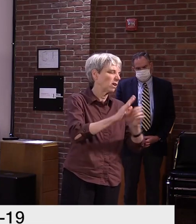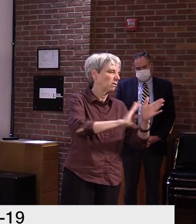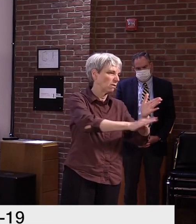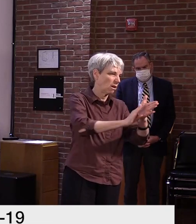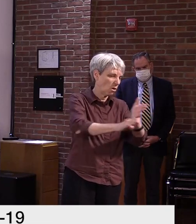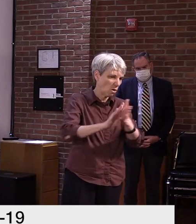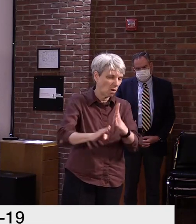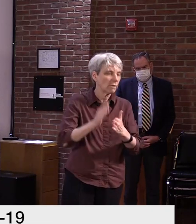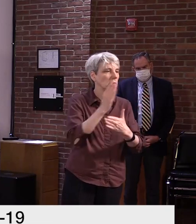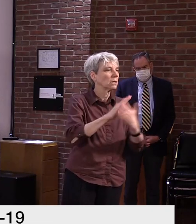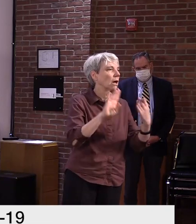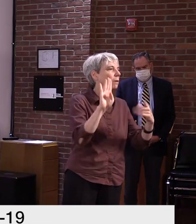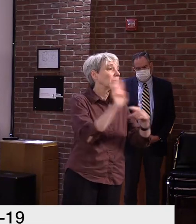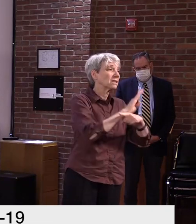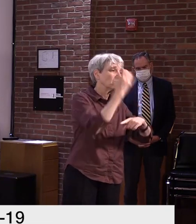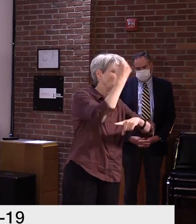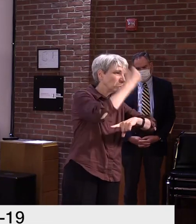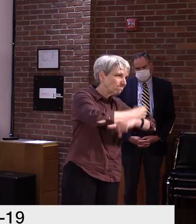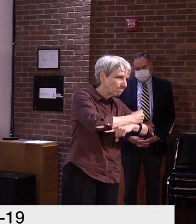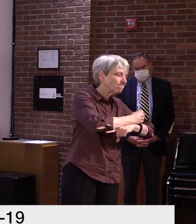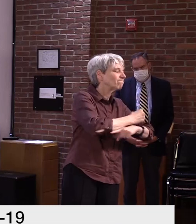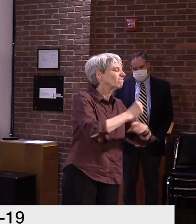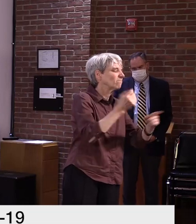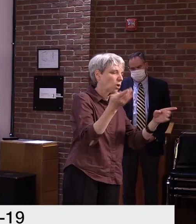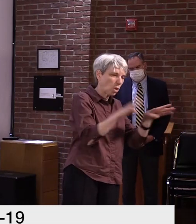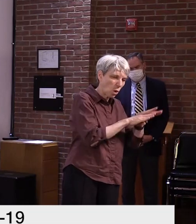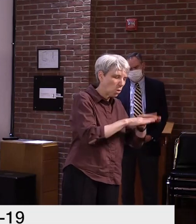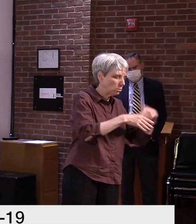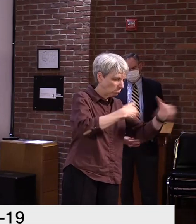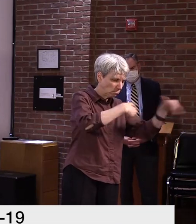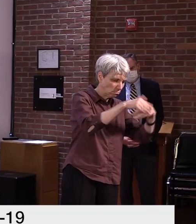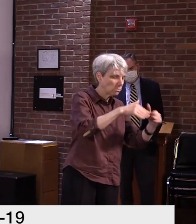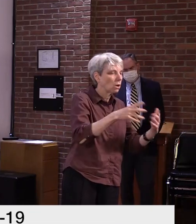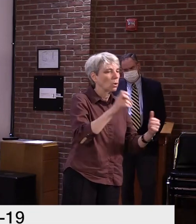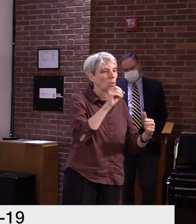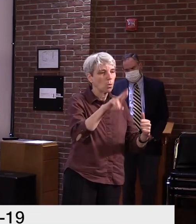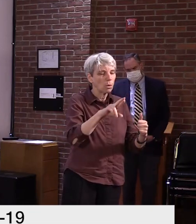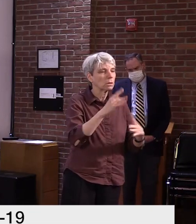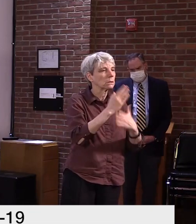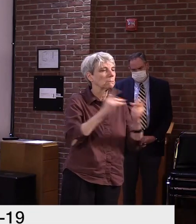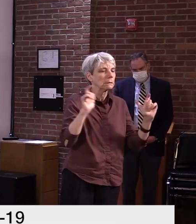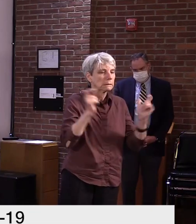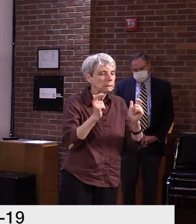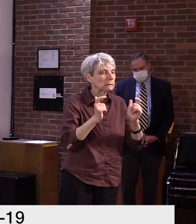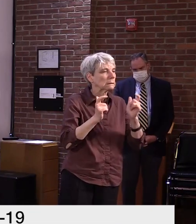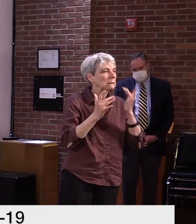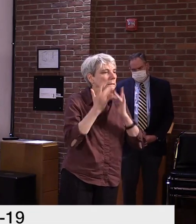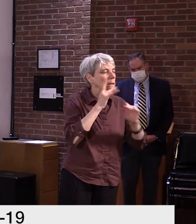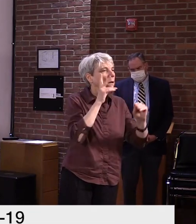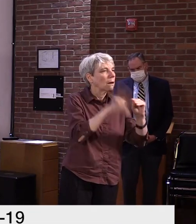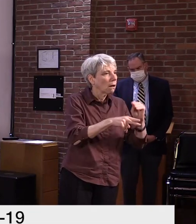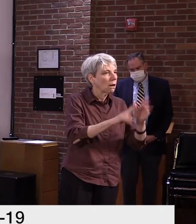either the closure of businesses or the loss of those jobs.